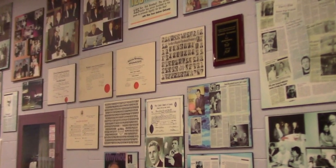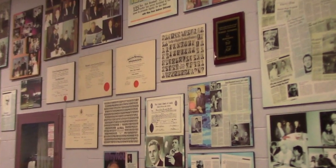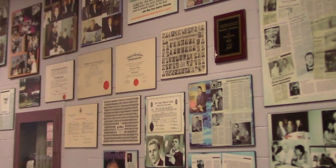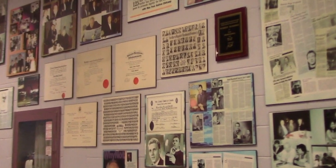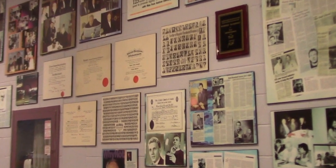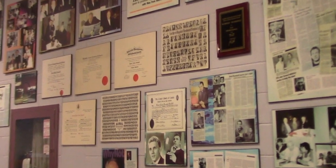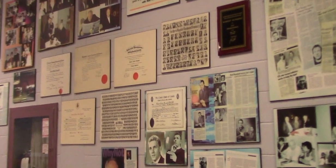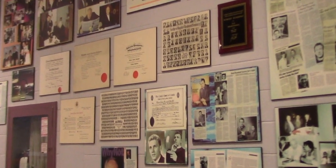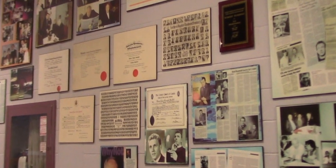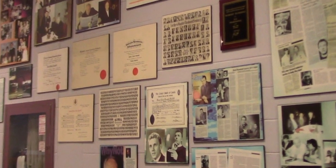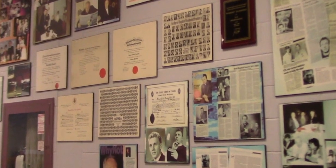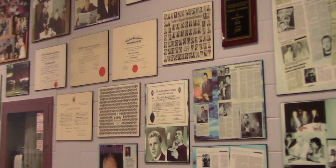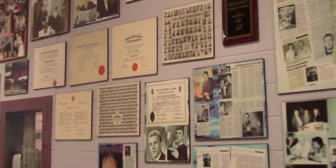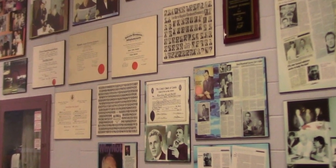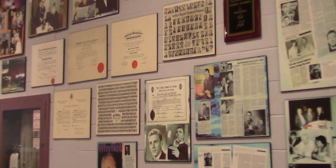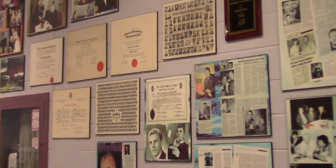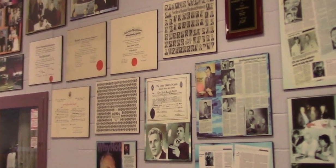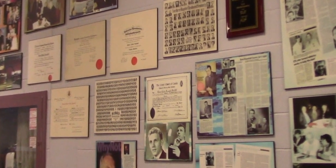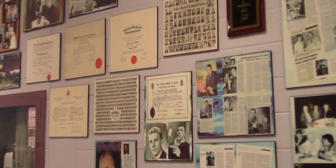The